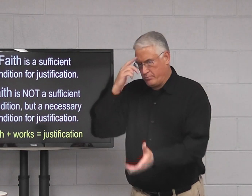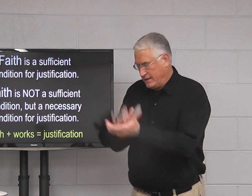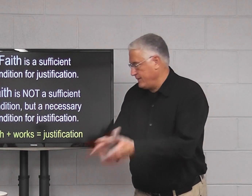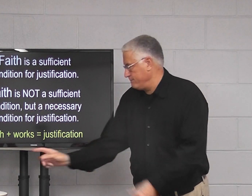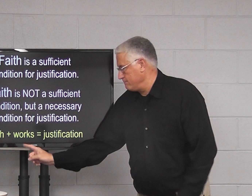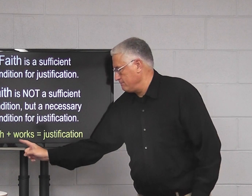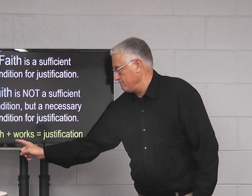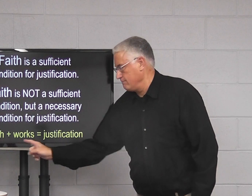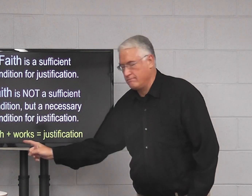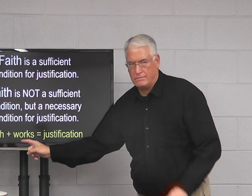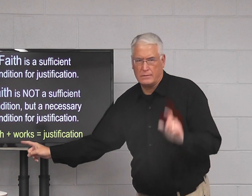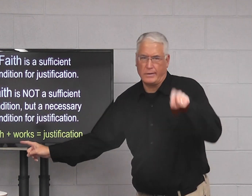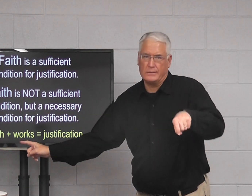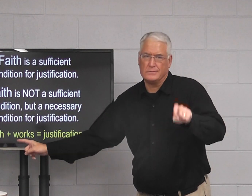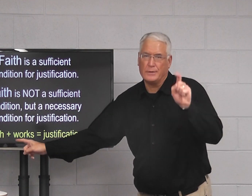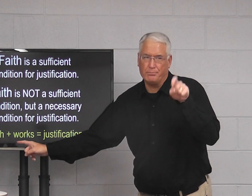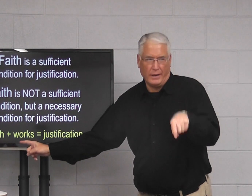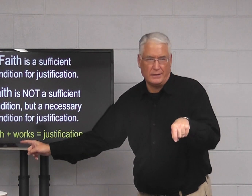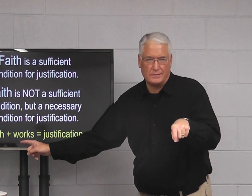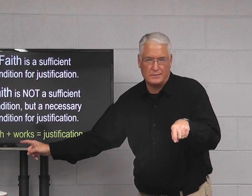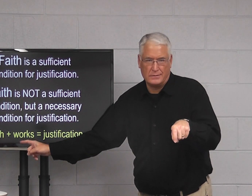So the Catholic believes you have to add works.